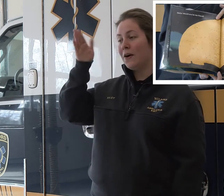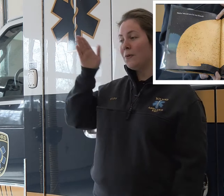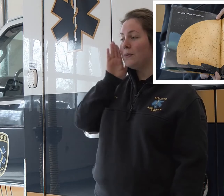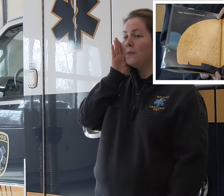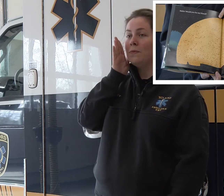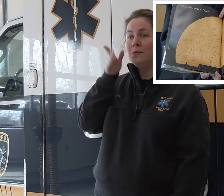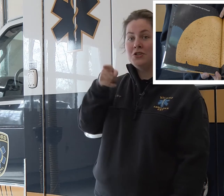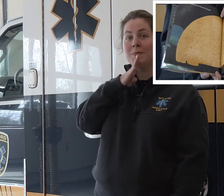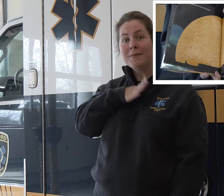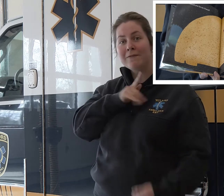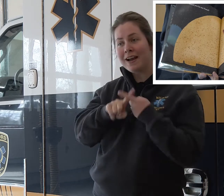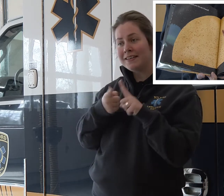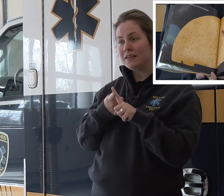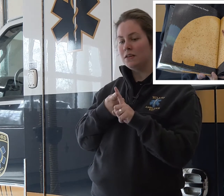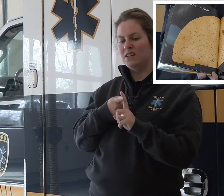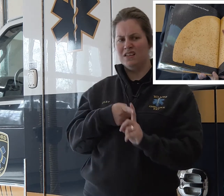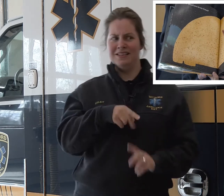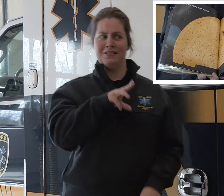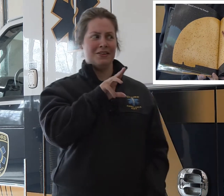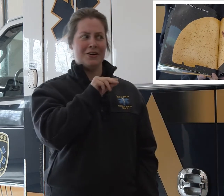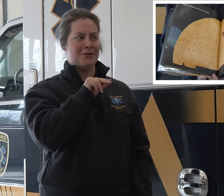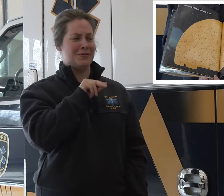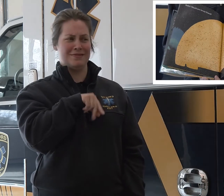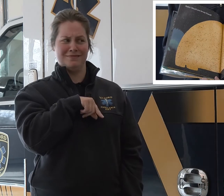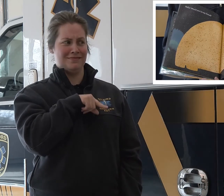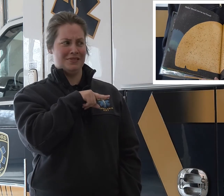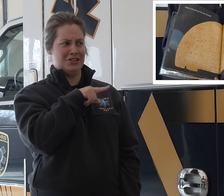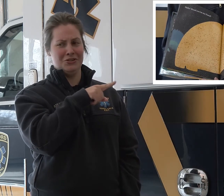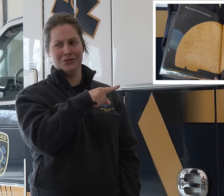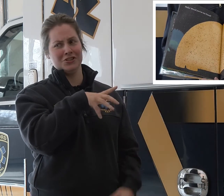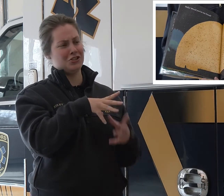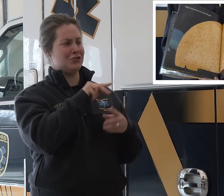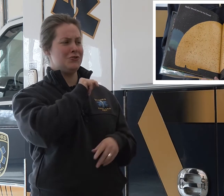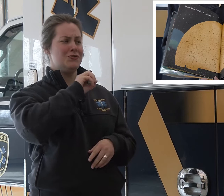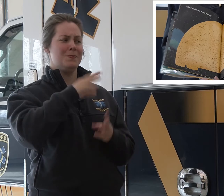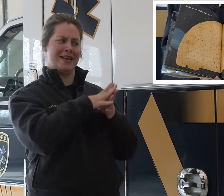Hello, would you be my friend? No, you're too big.